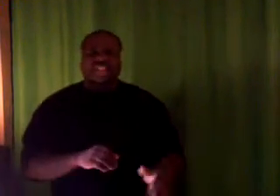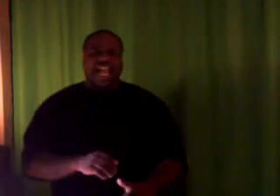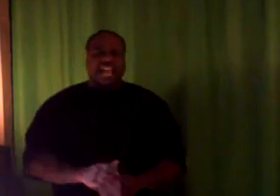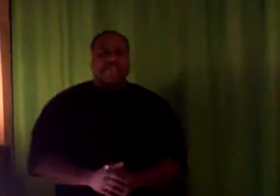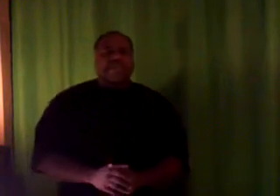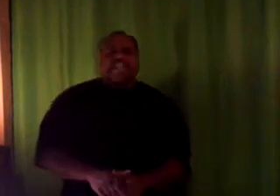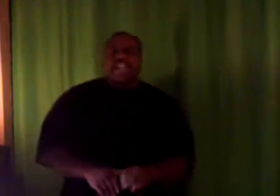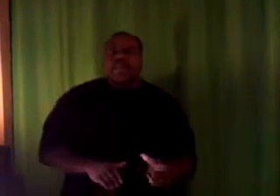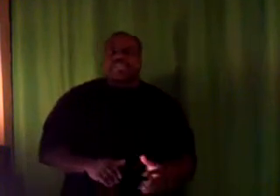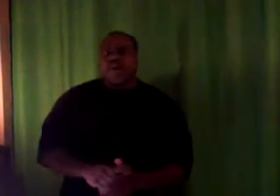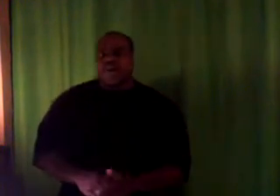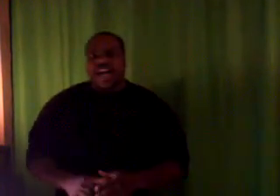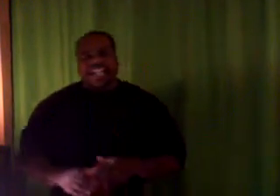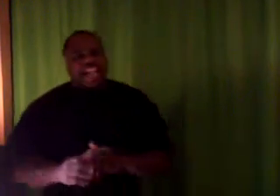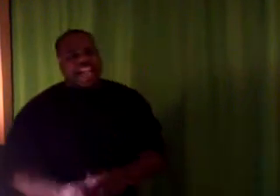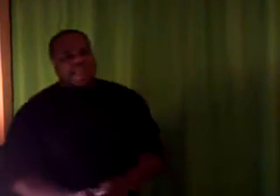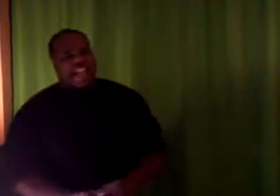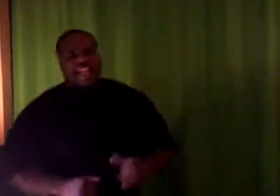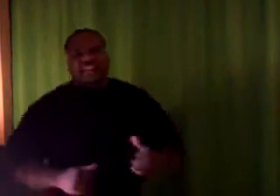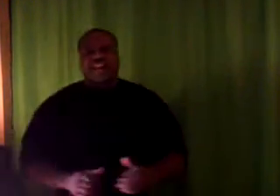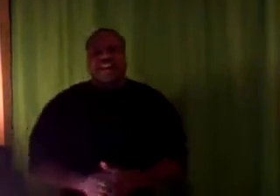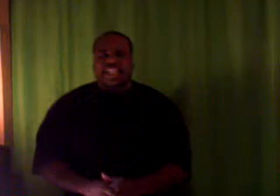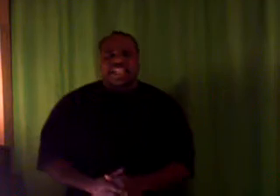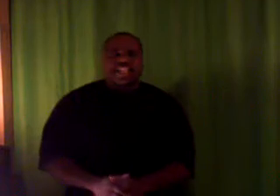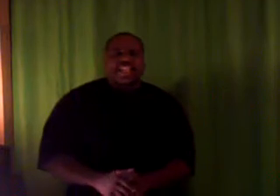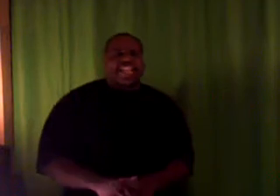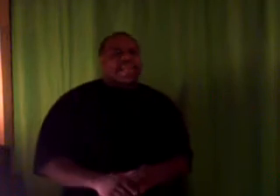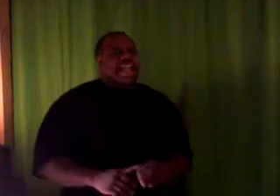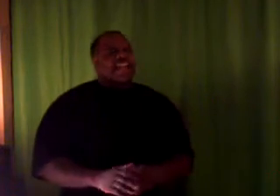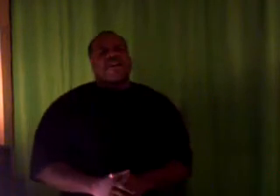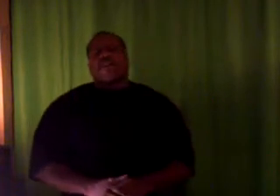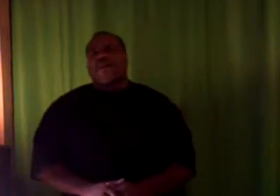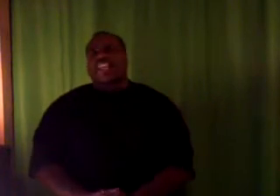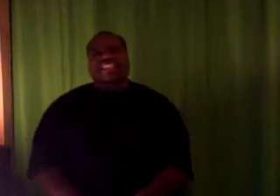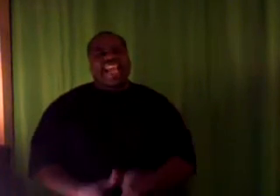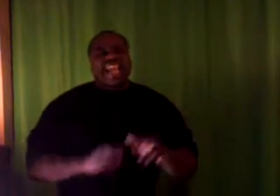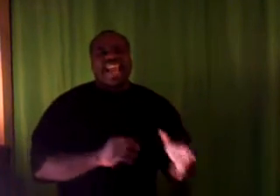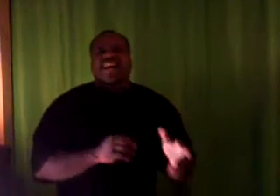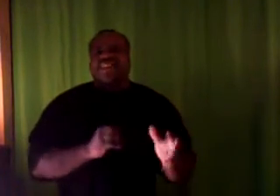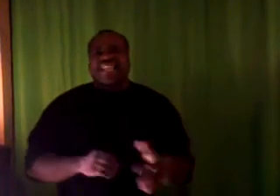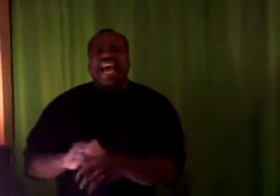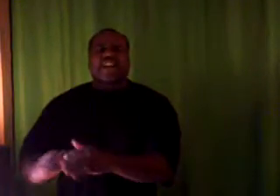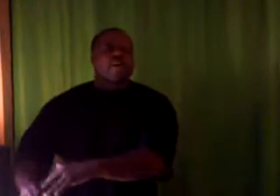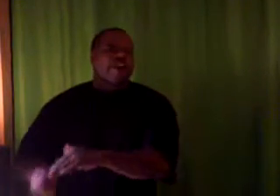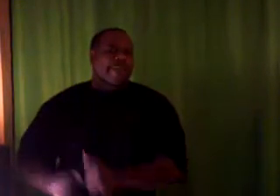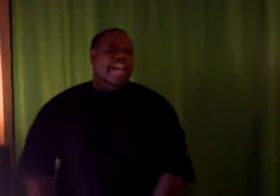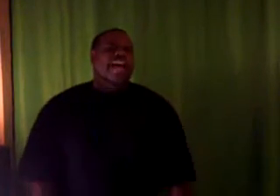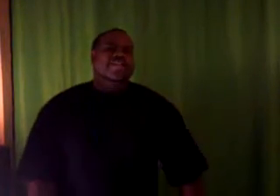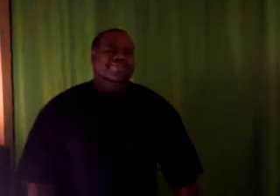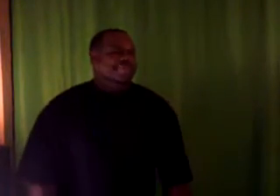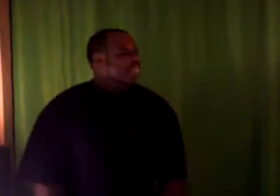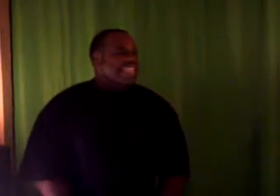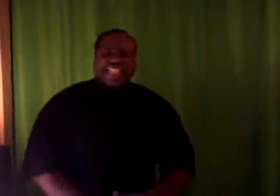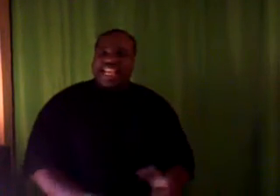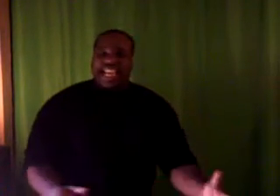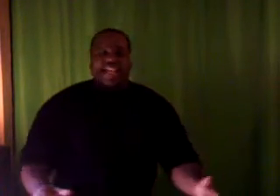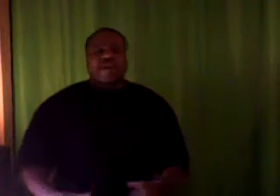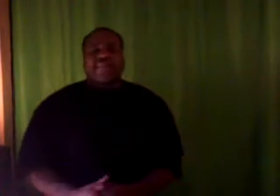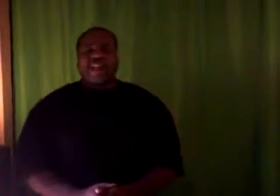stand-up. And he was talking about gang-banging and thugging. And he made a good point. He said niggas are dine over a block that they don't even